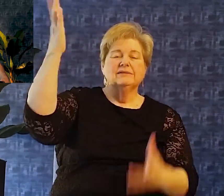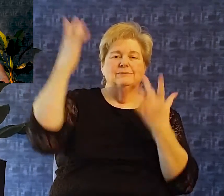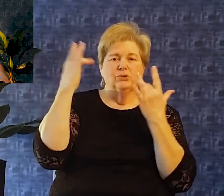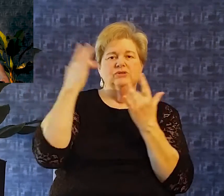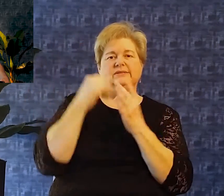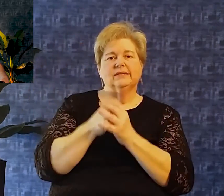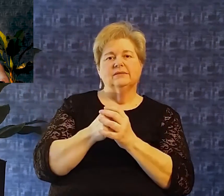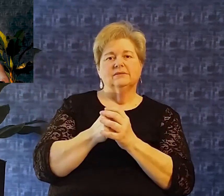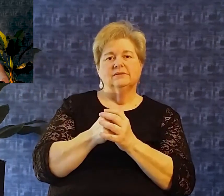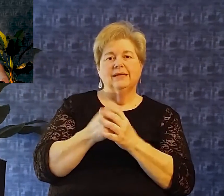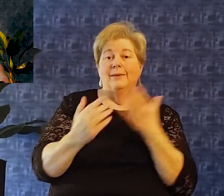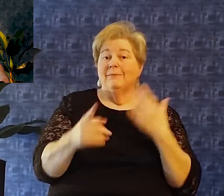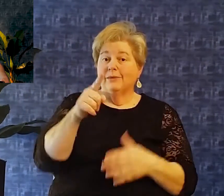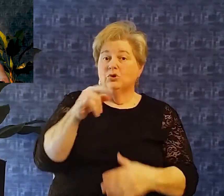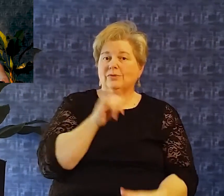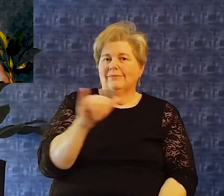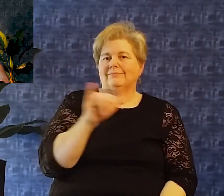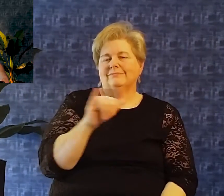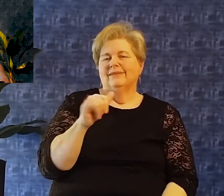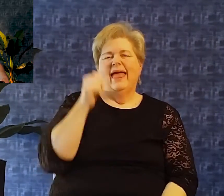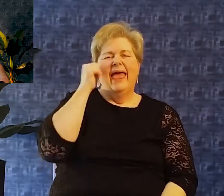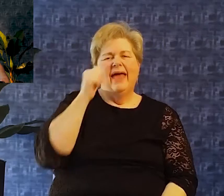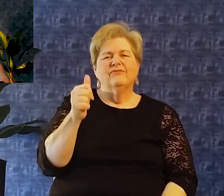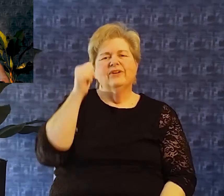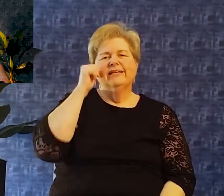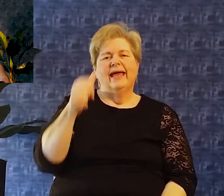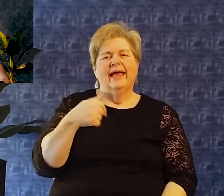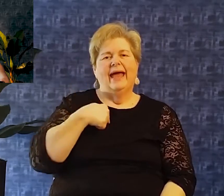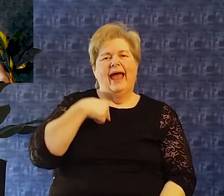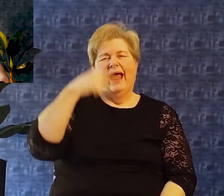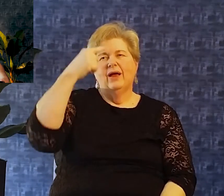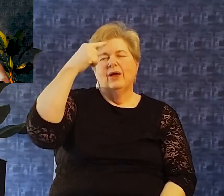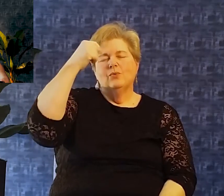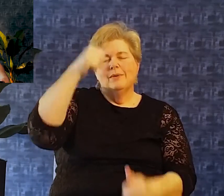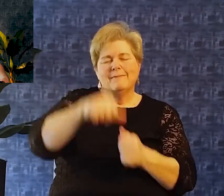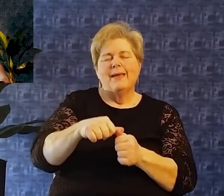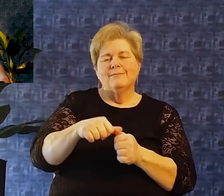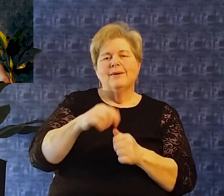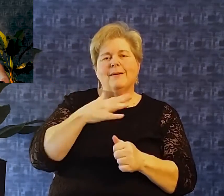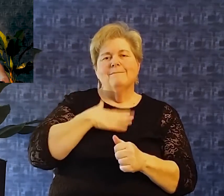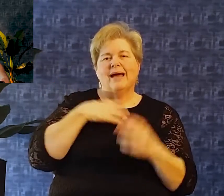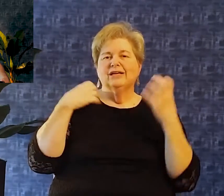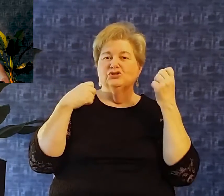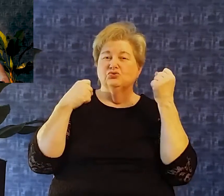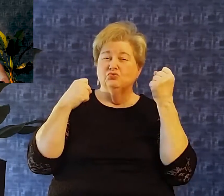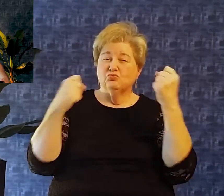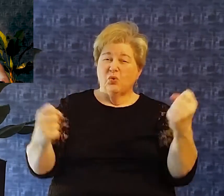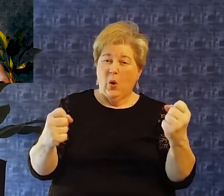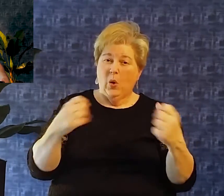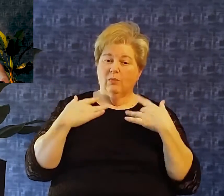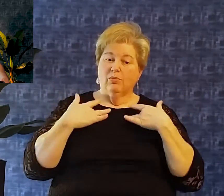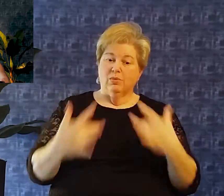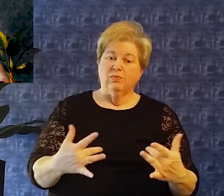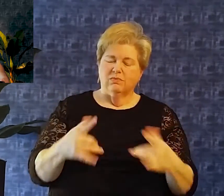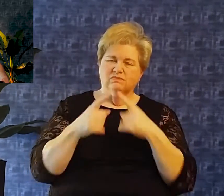strong propensity to sin And yet I am so thankful that god's propensity to forgive